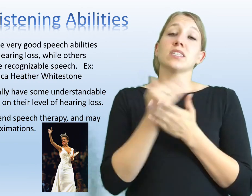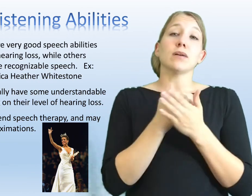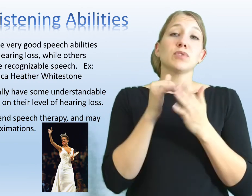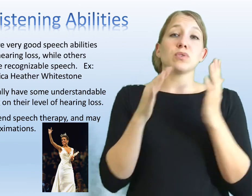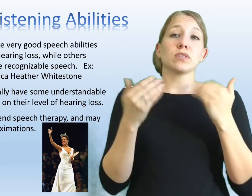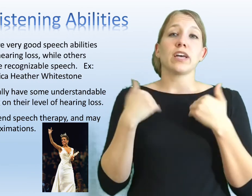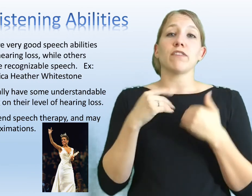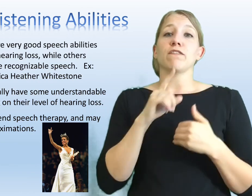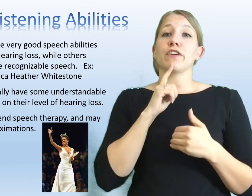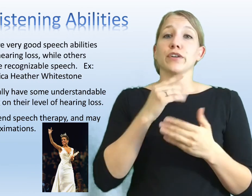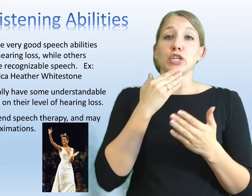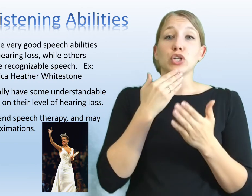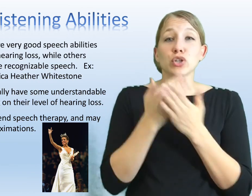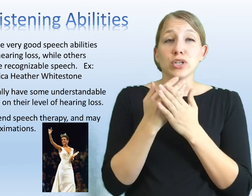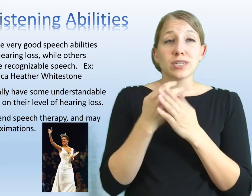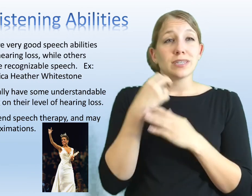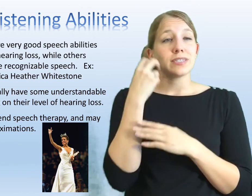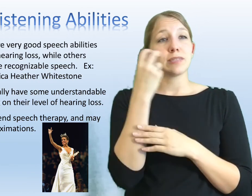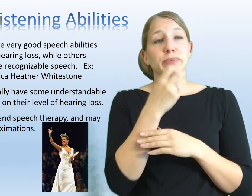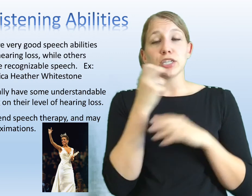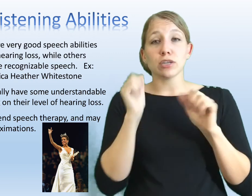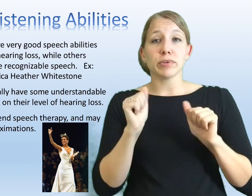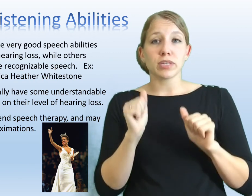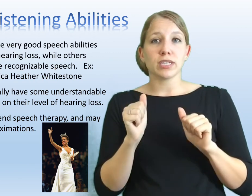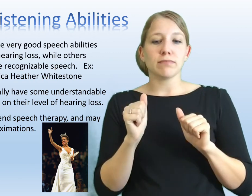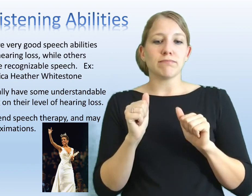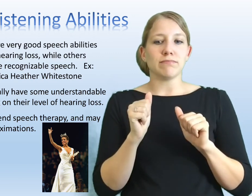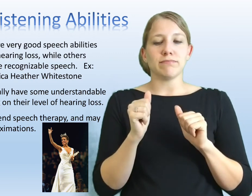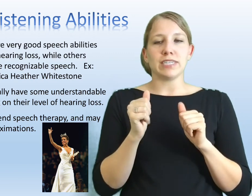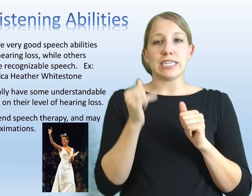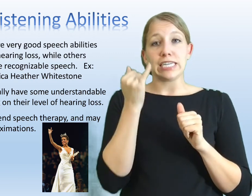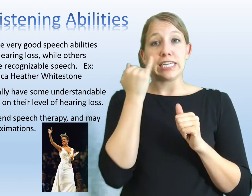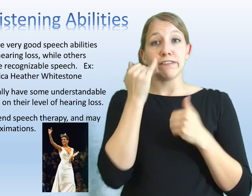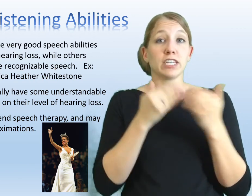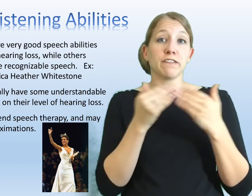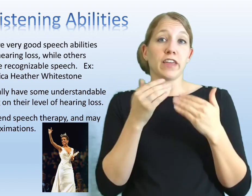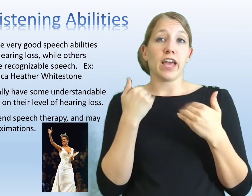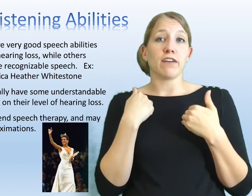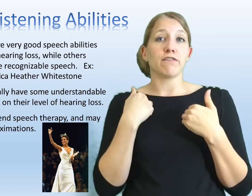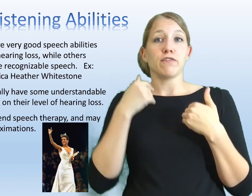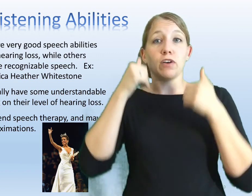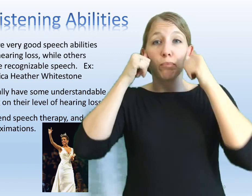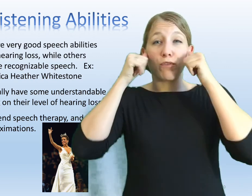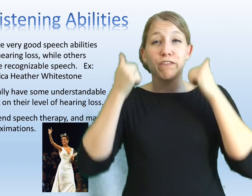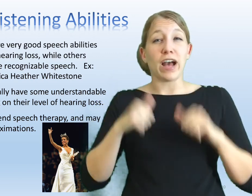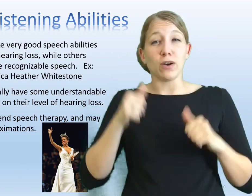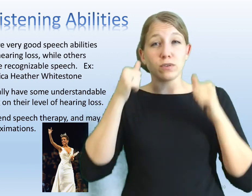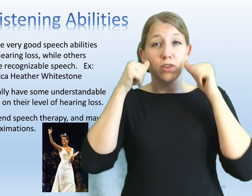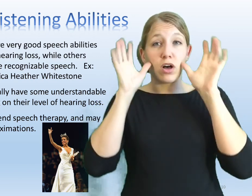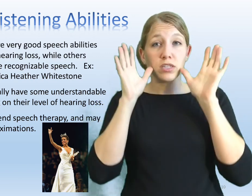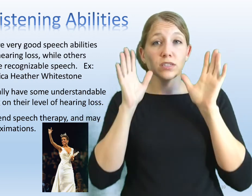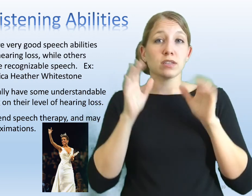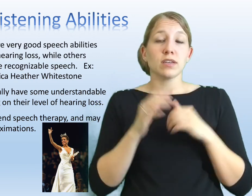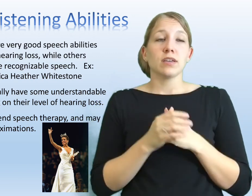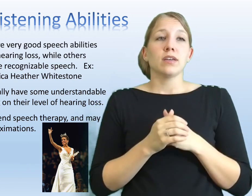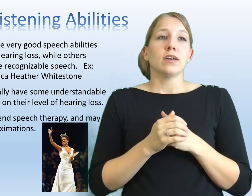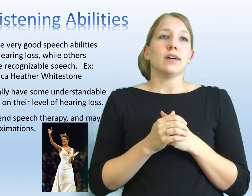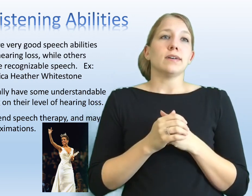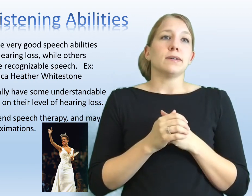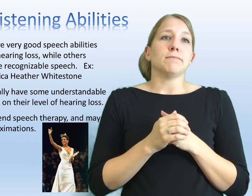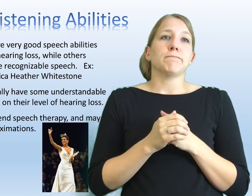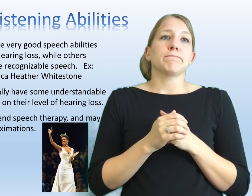Some students have a very good speech ability, even if they have a profound loss.